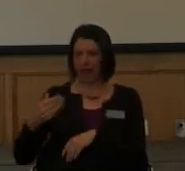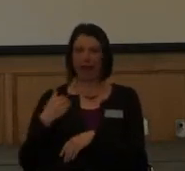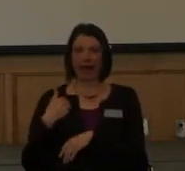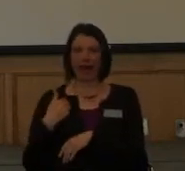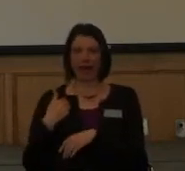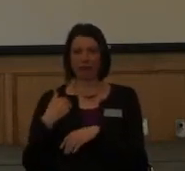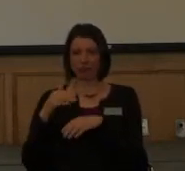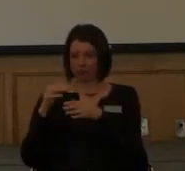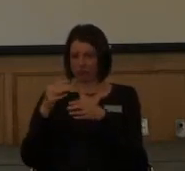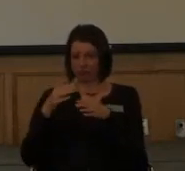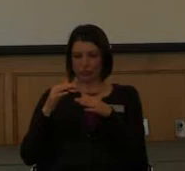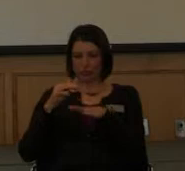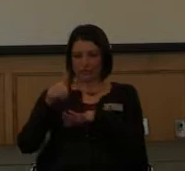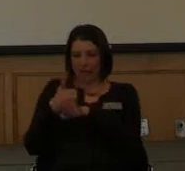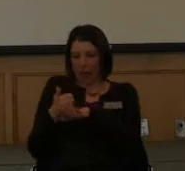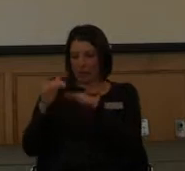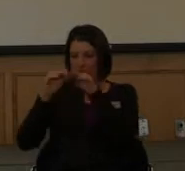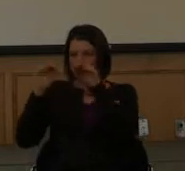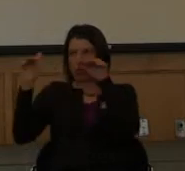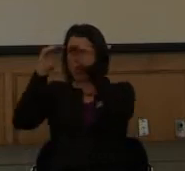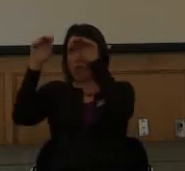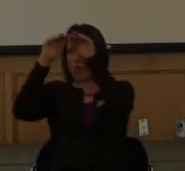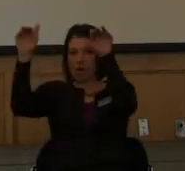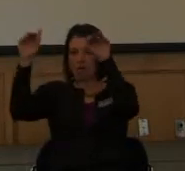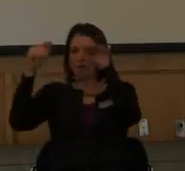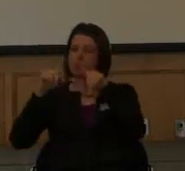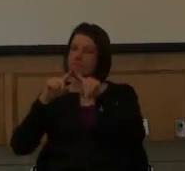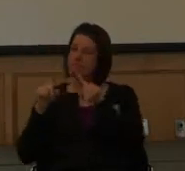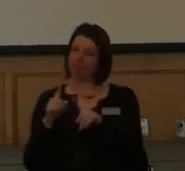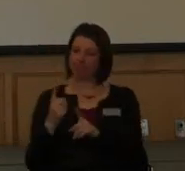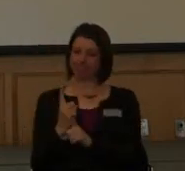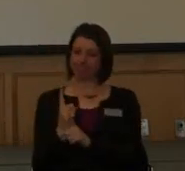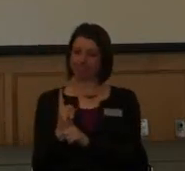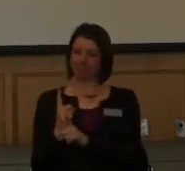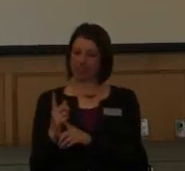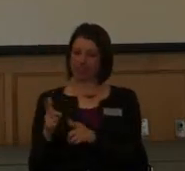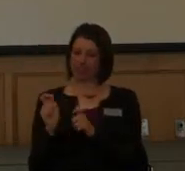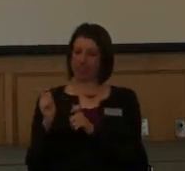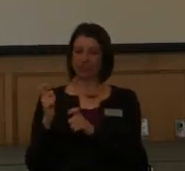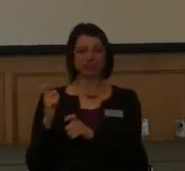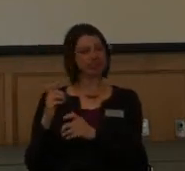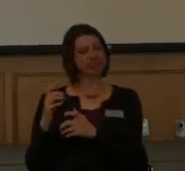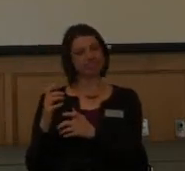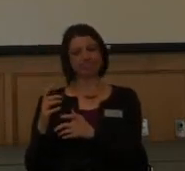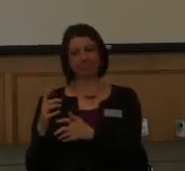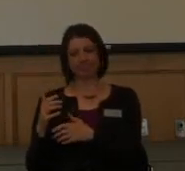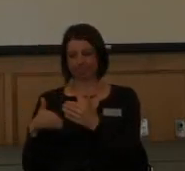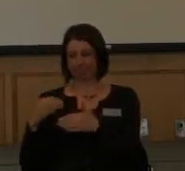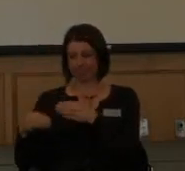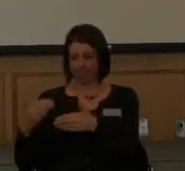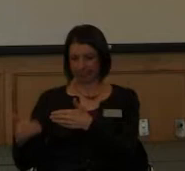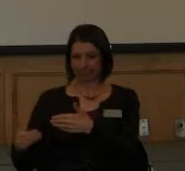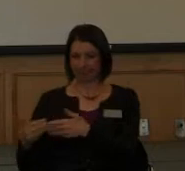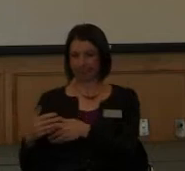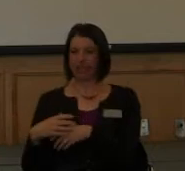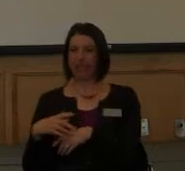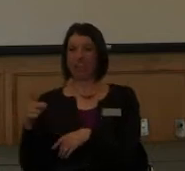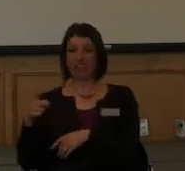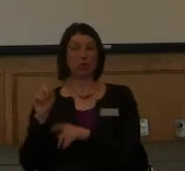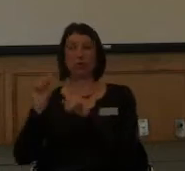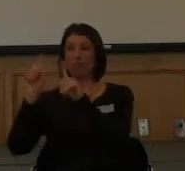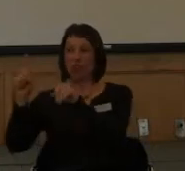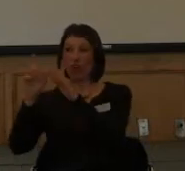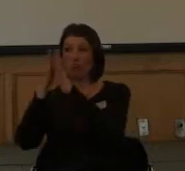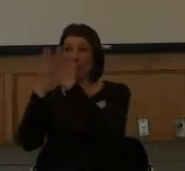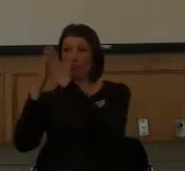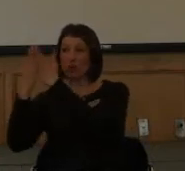I needed to make it as efficient as possible. And, you know, they were more than happy to go and grab the books for